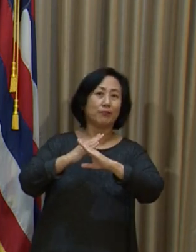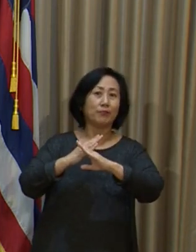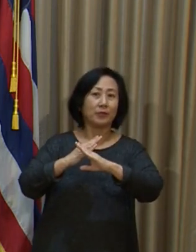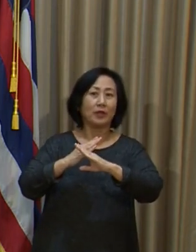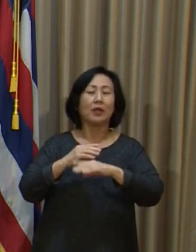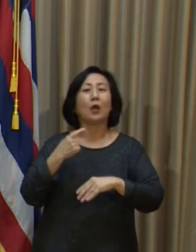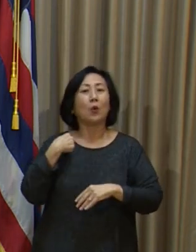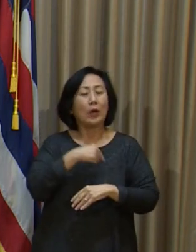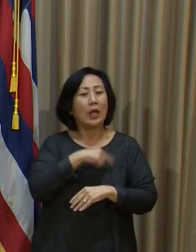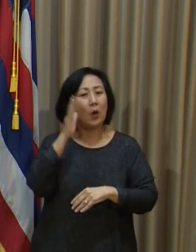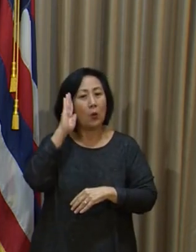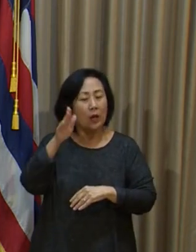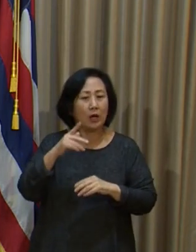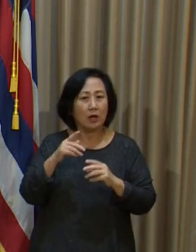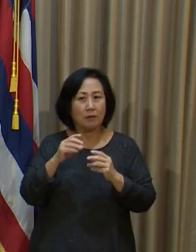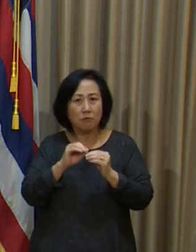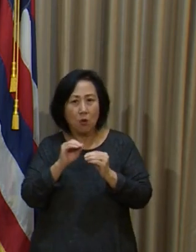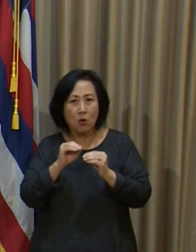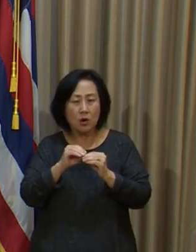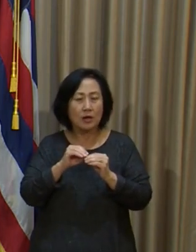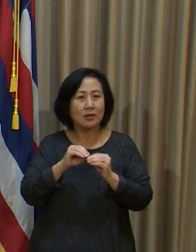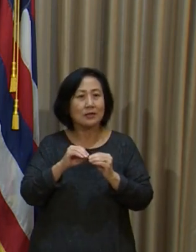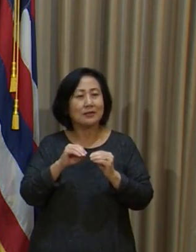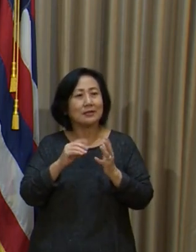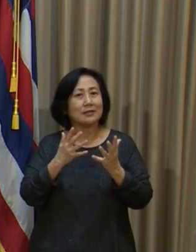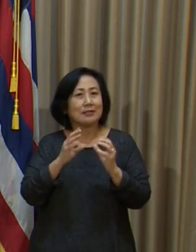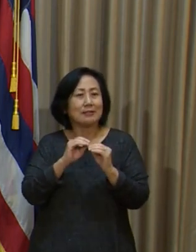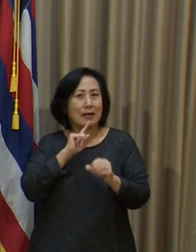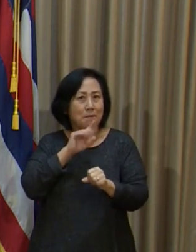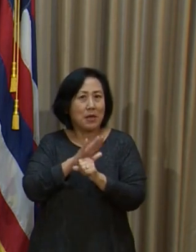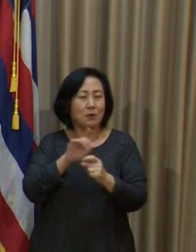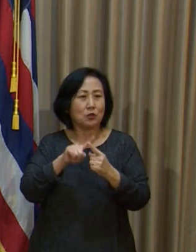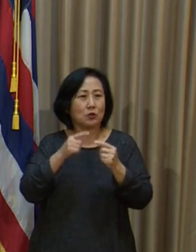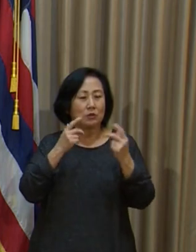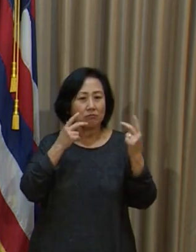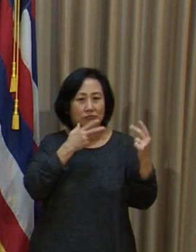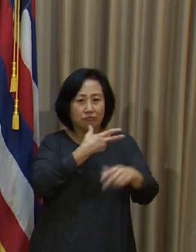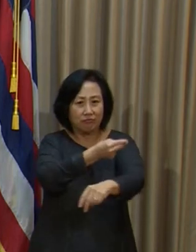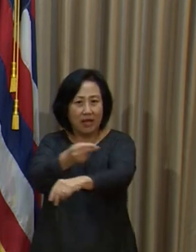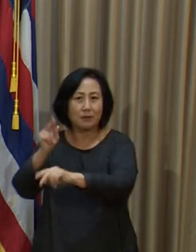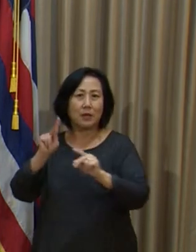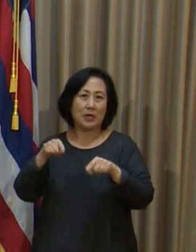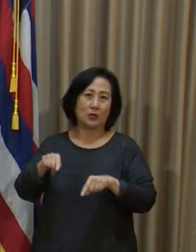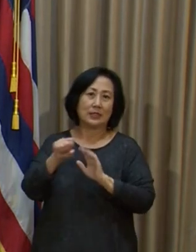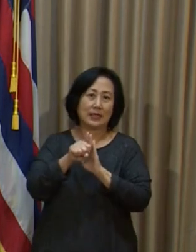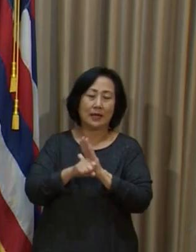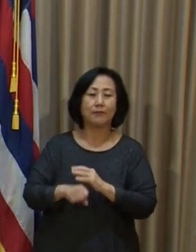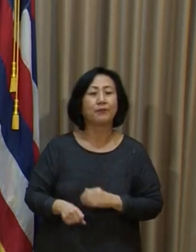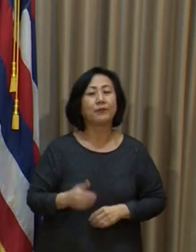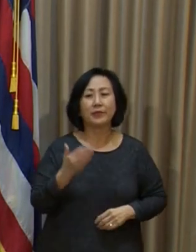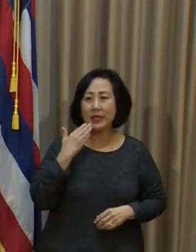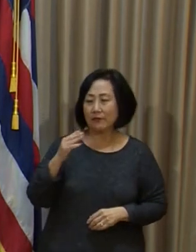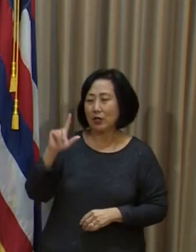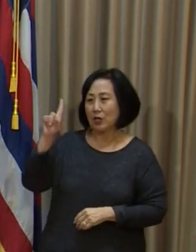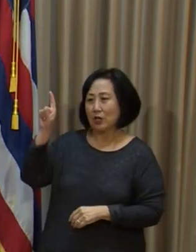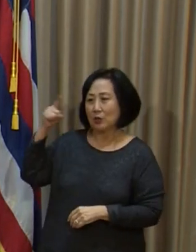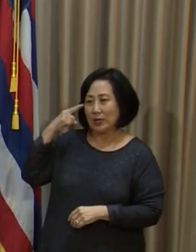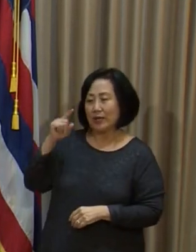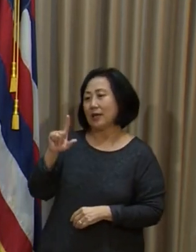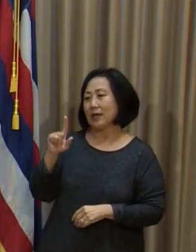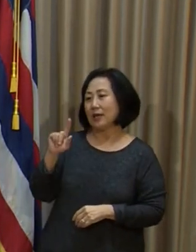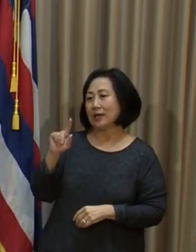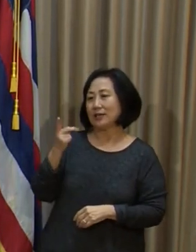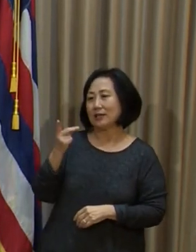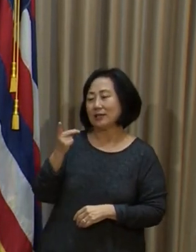continuously redoubling our commitment to vaccinations for the state. Thank you very much, Lieutenant Governor. Next up is